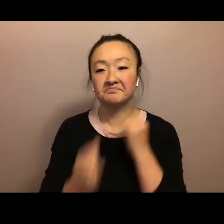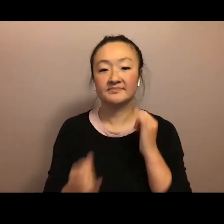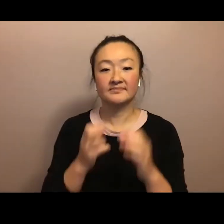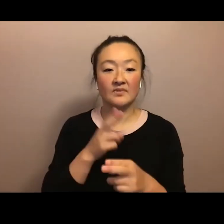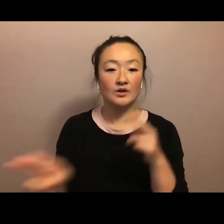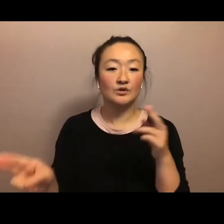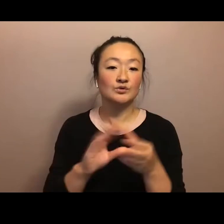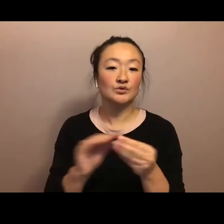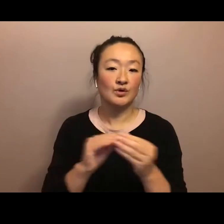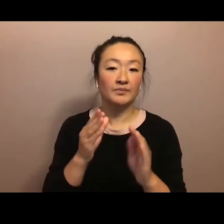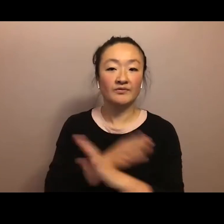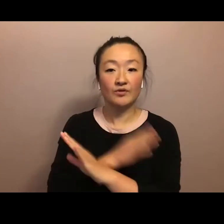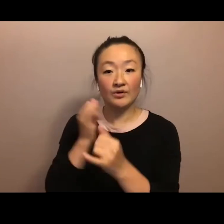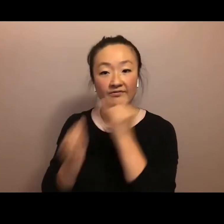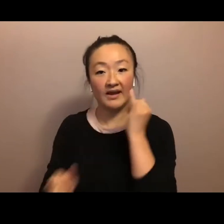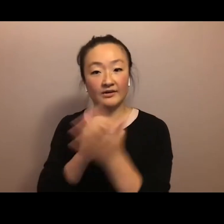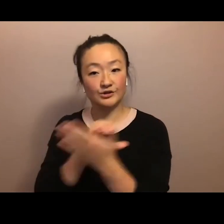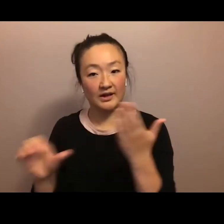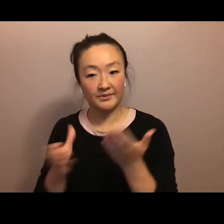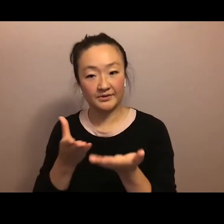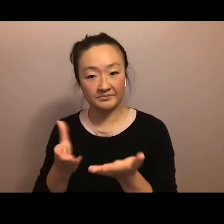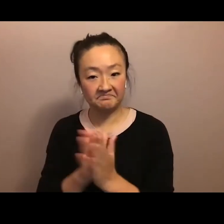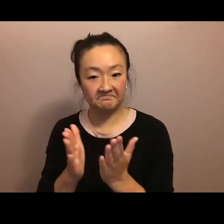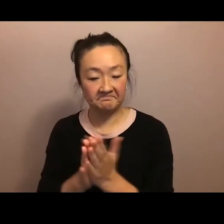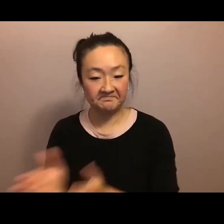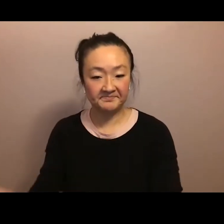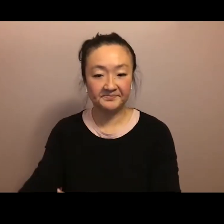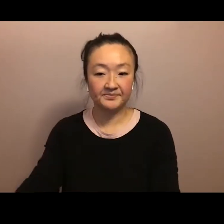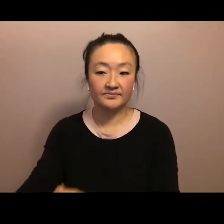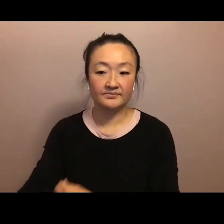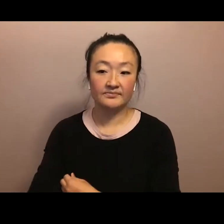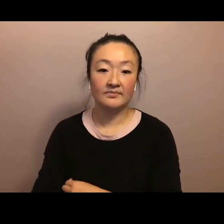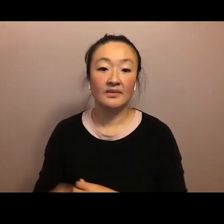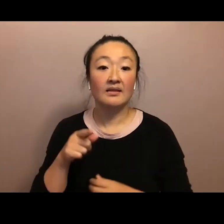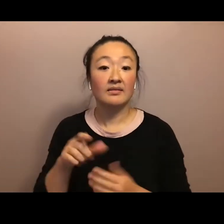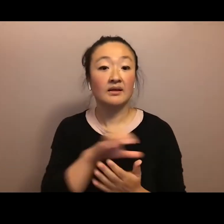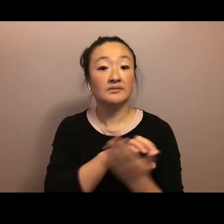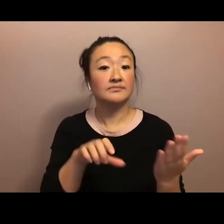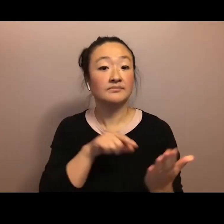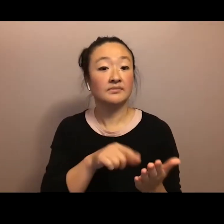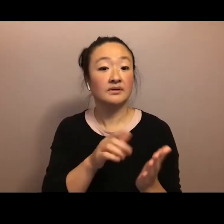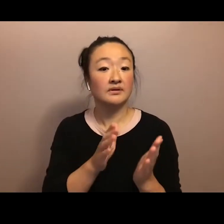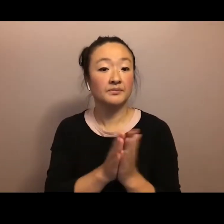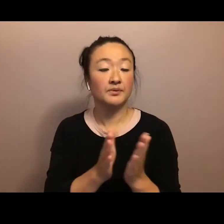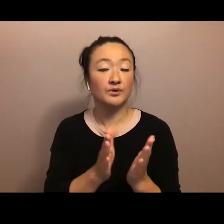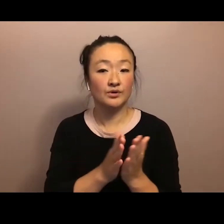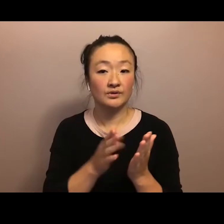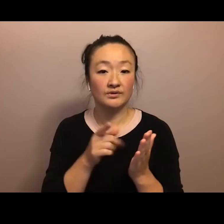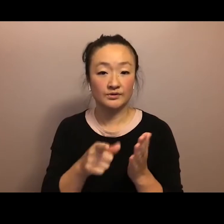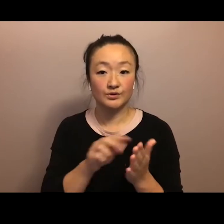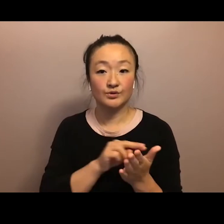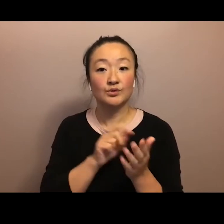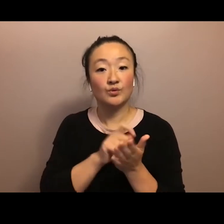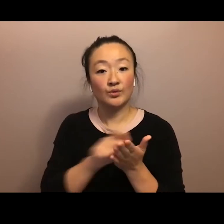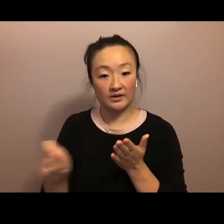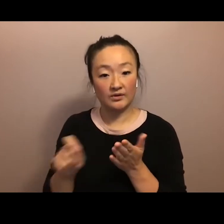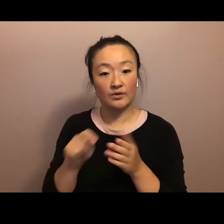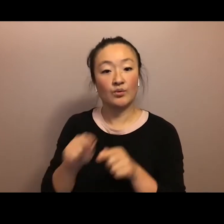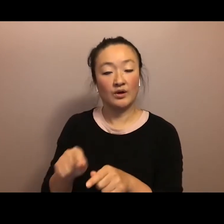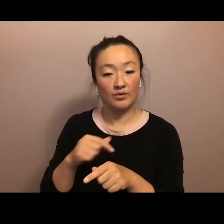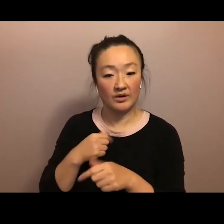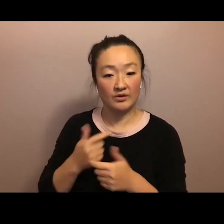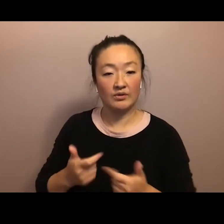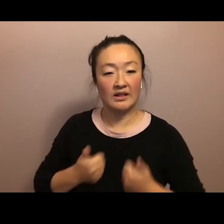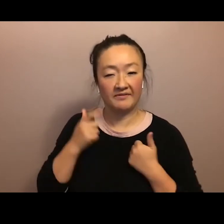the final chapter in this book. And, and this particular part of the book was written while we were living in the Malu of Mauna